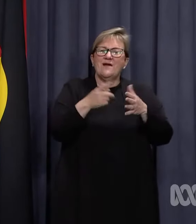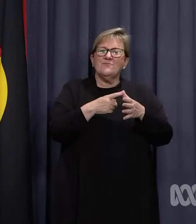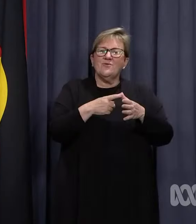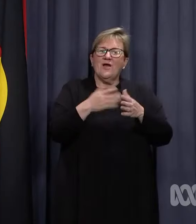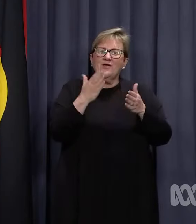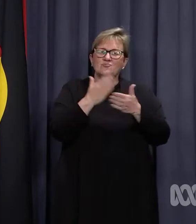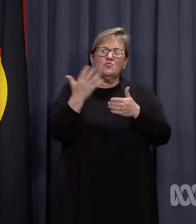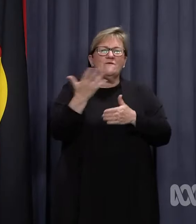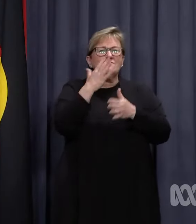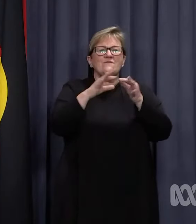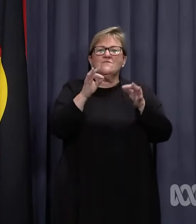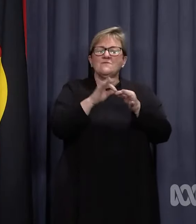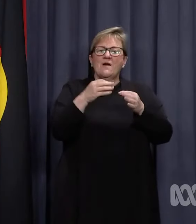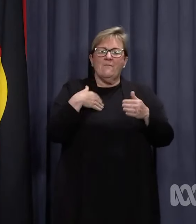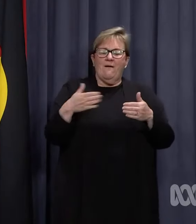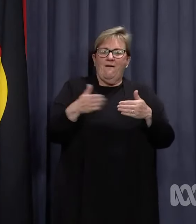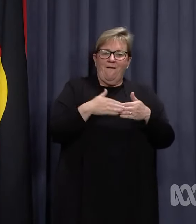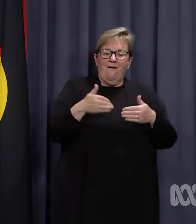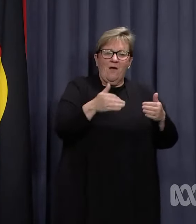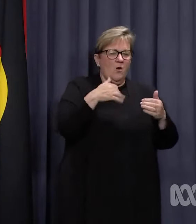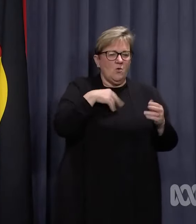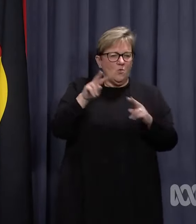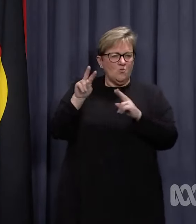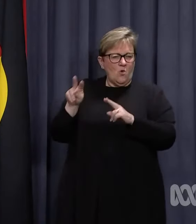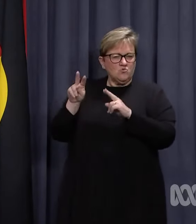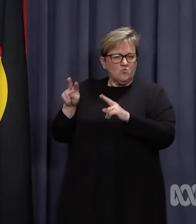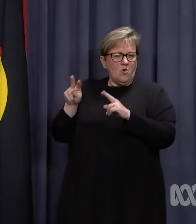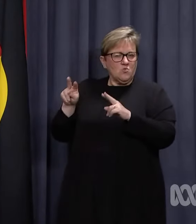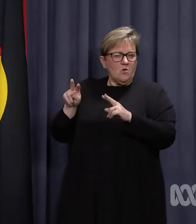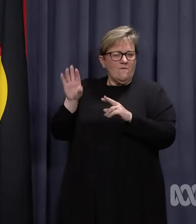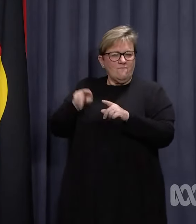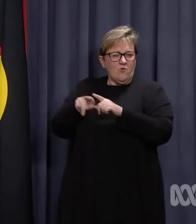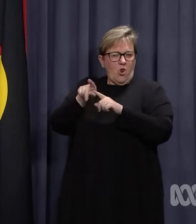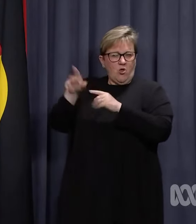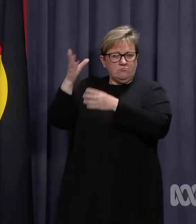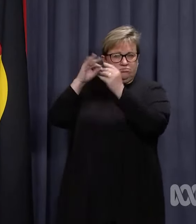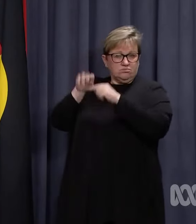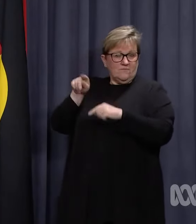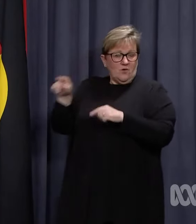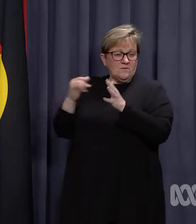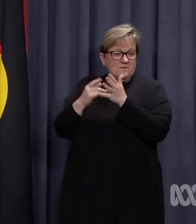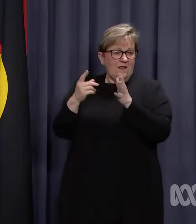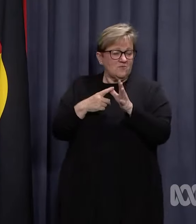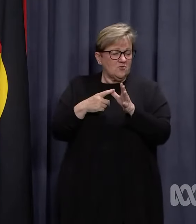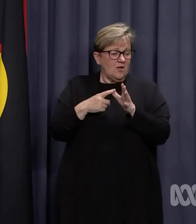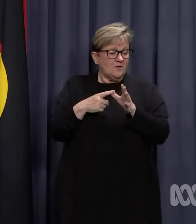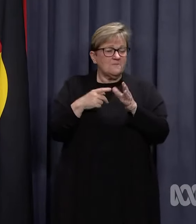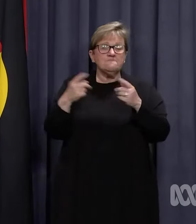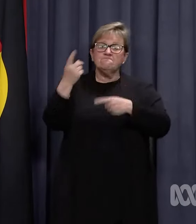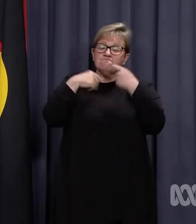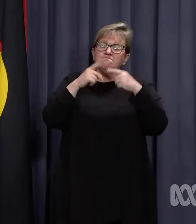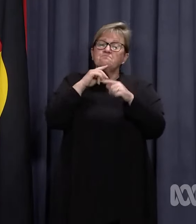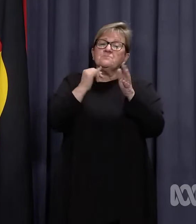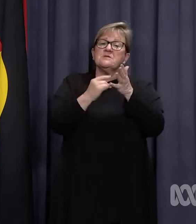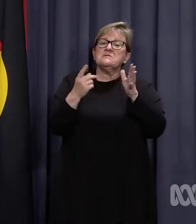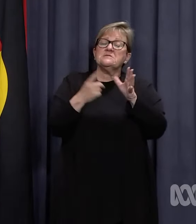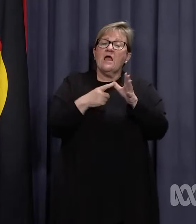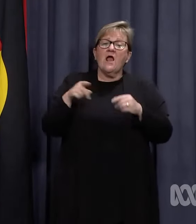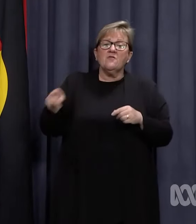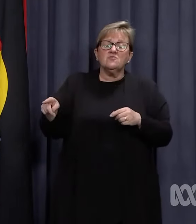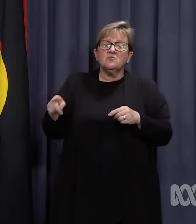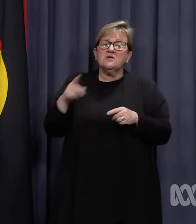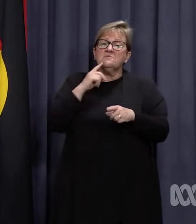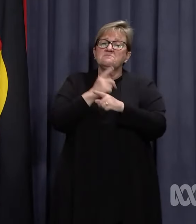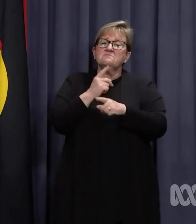border, we've had the luxury of being able to watch and learn from their experience. I've been advised that the South Australian experience